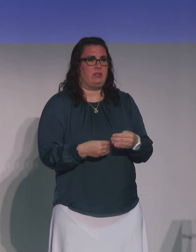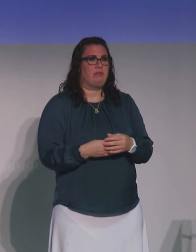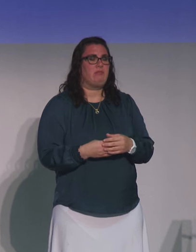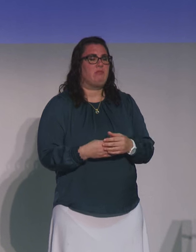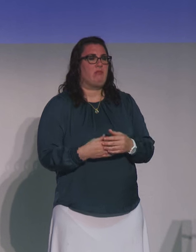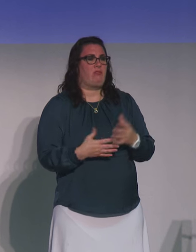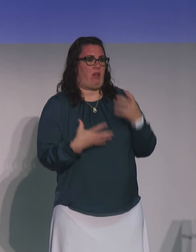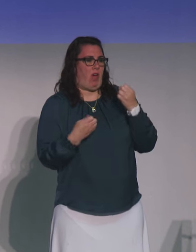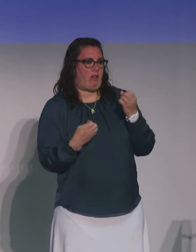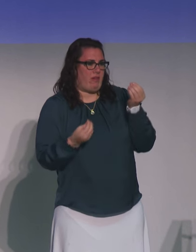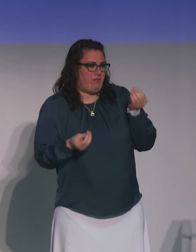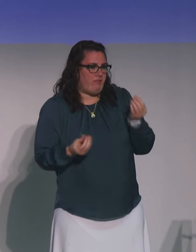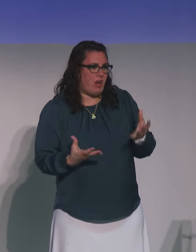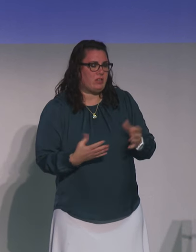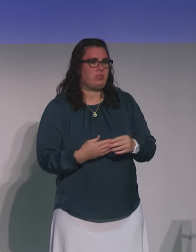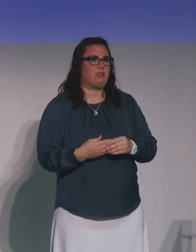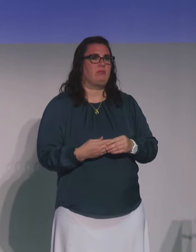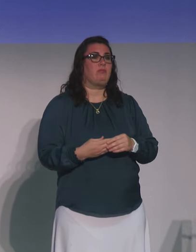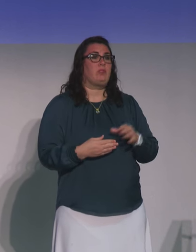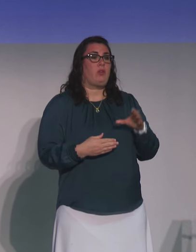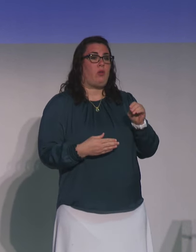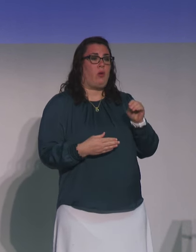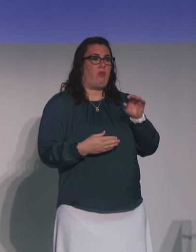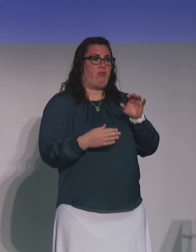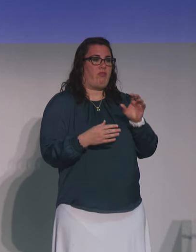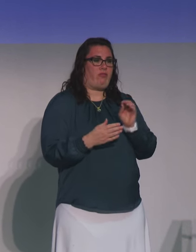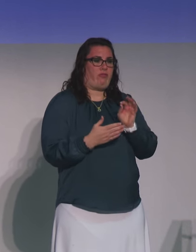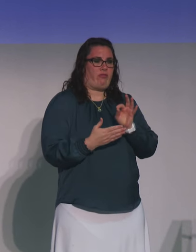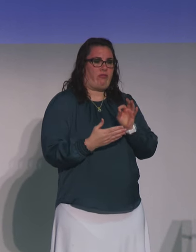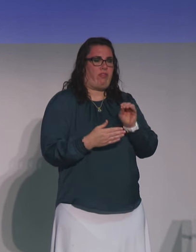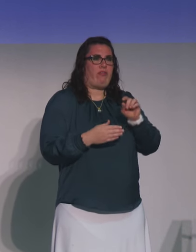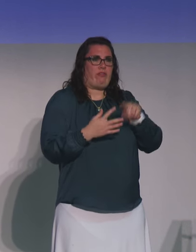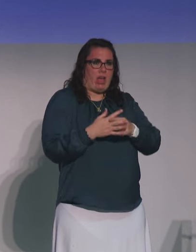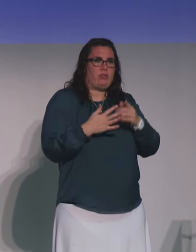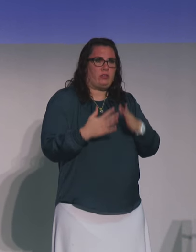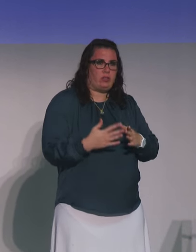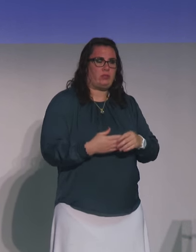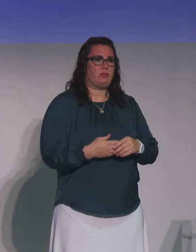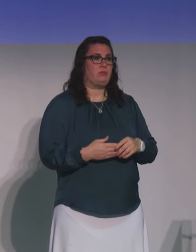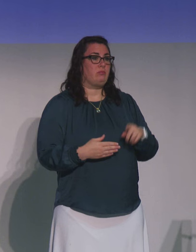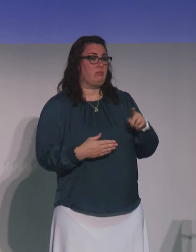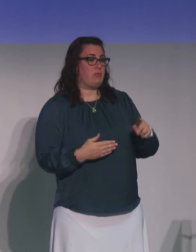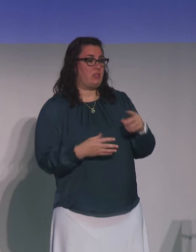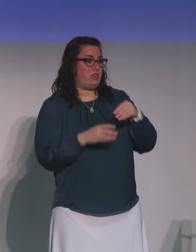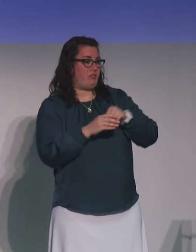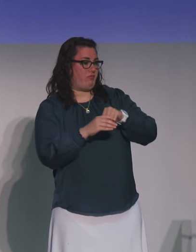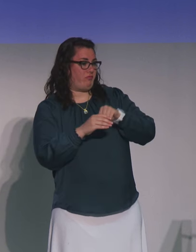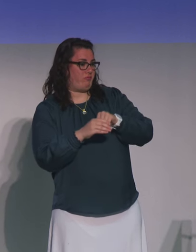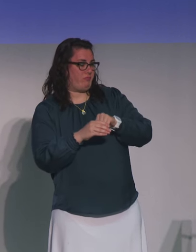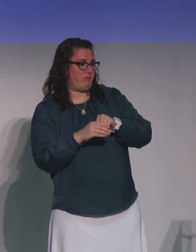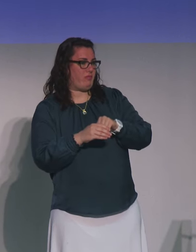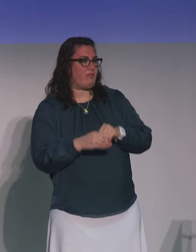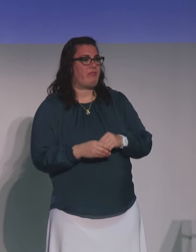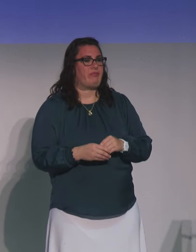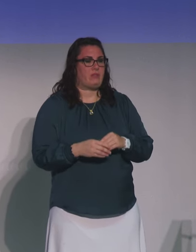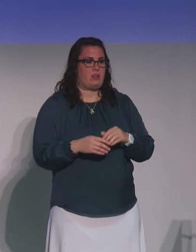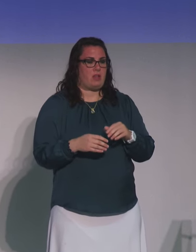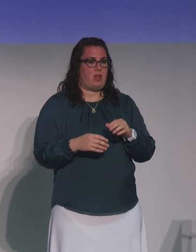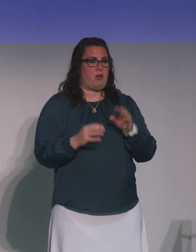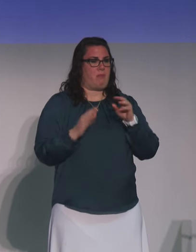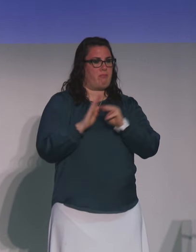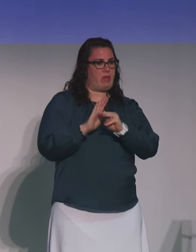Advisors, and is a co-founder of Coalition Partners, where she invests in and mentors early stage